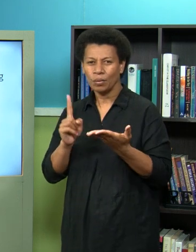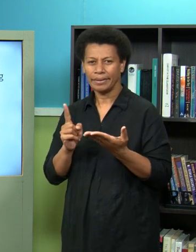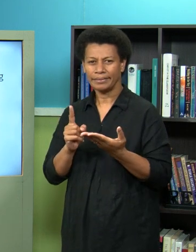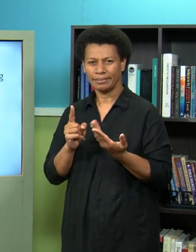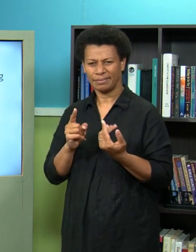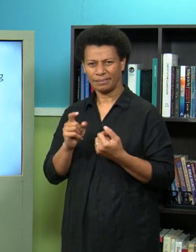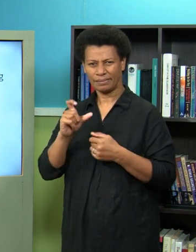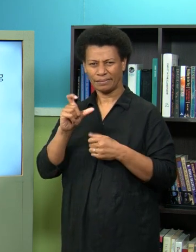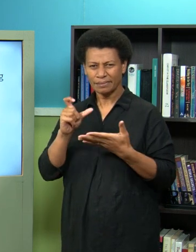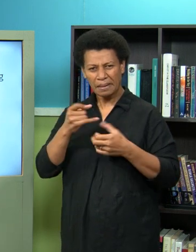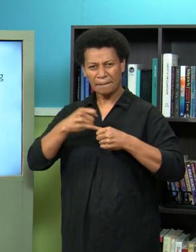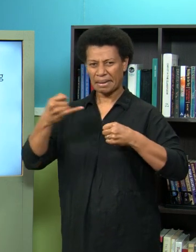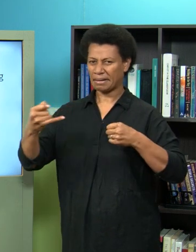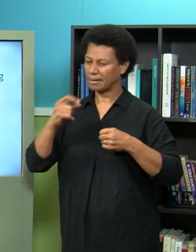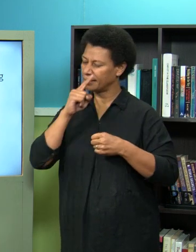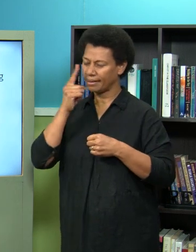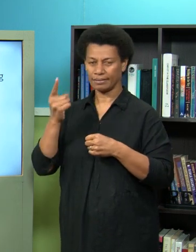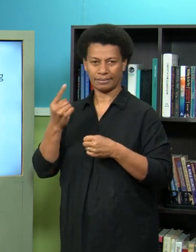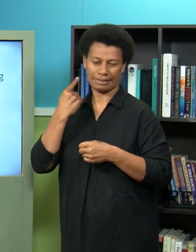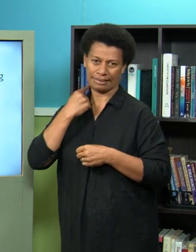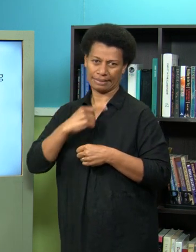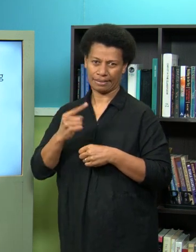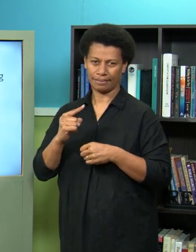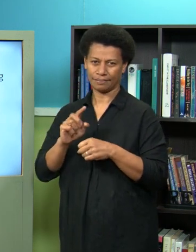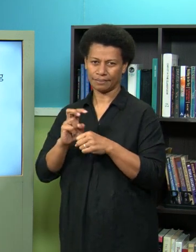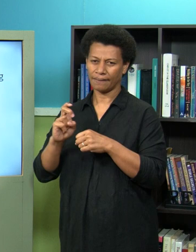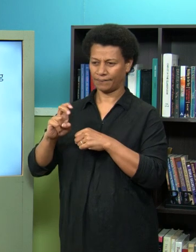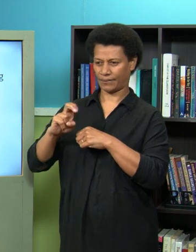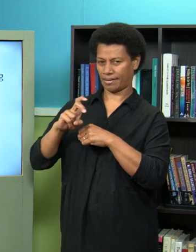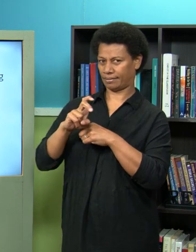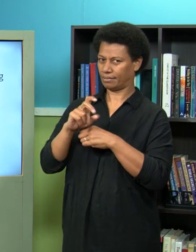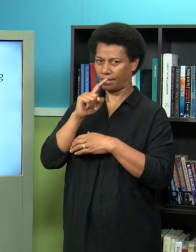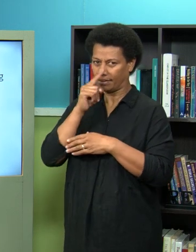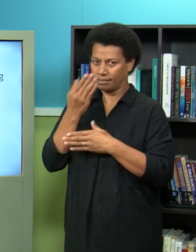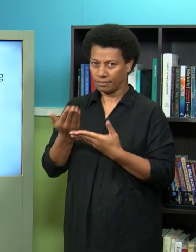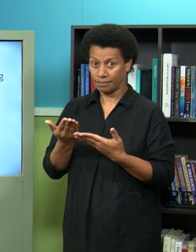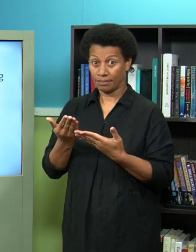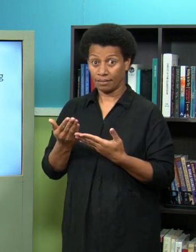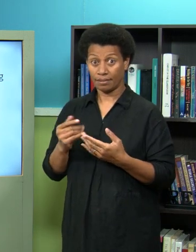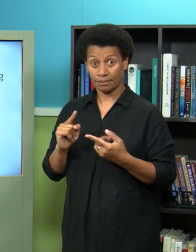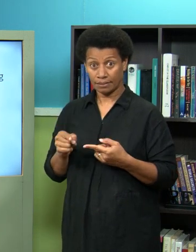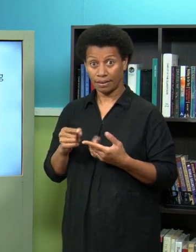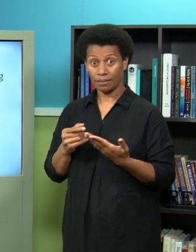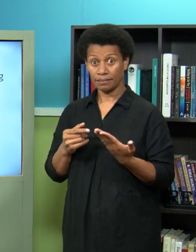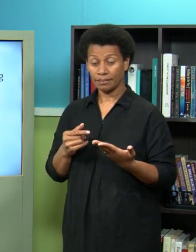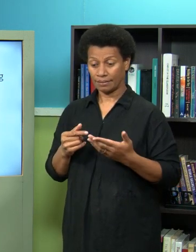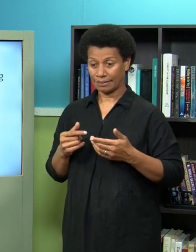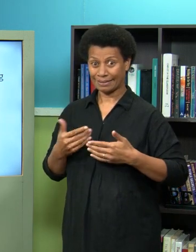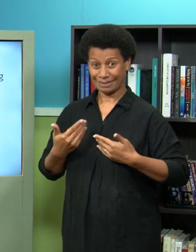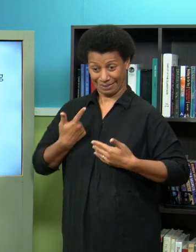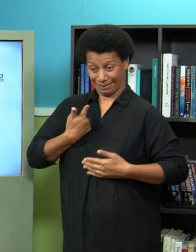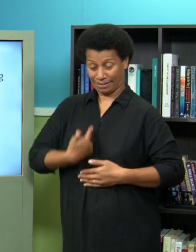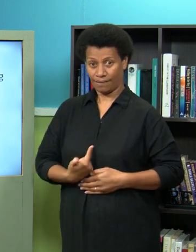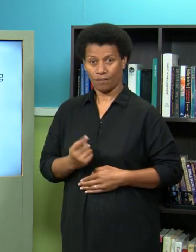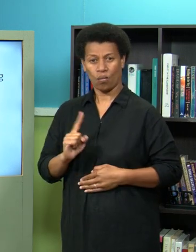it there's no medication that kills the virus at this point that we know of and so the disease is what's called self-limiting where it's